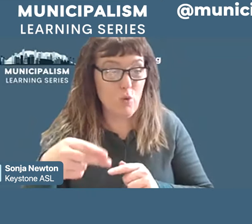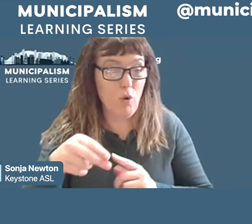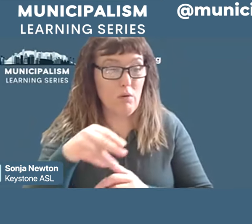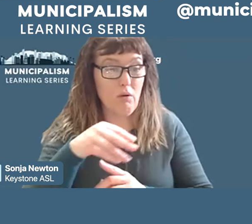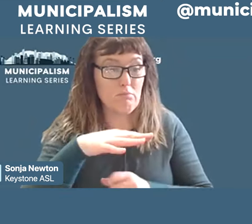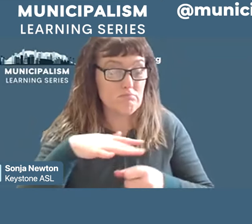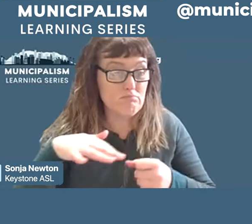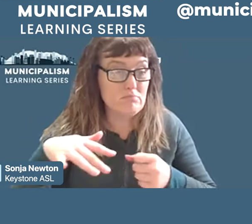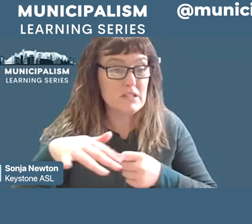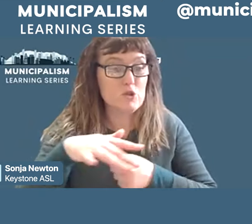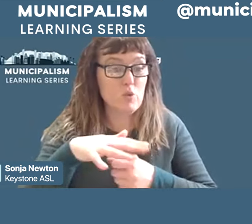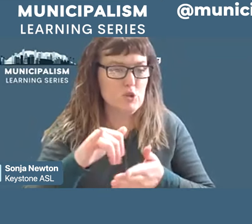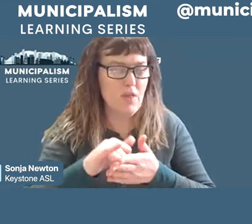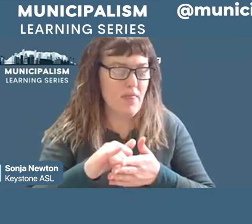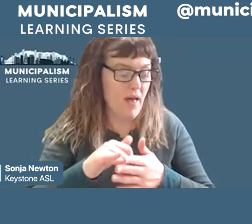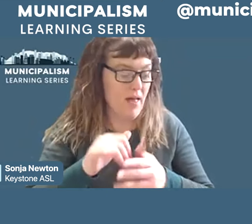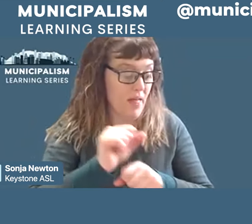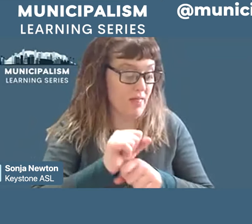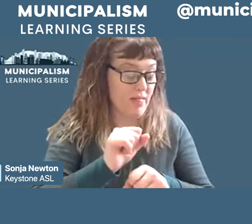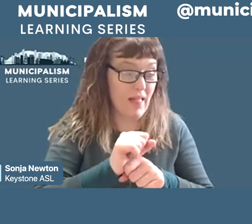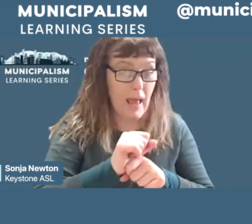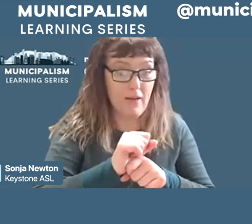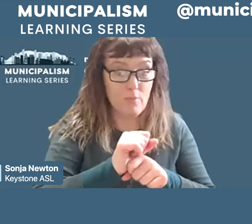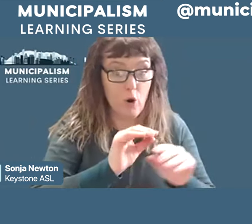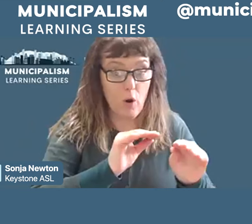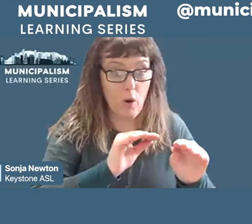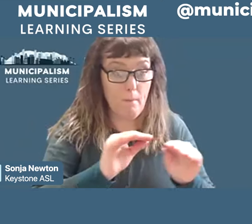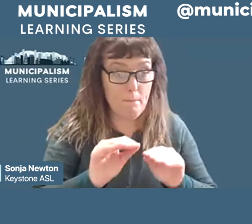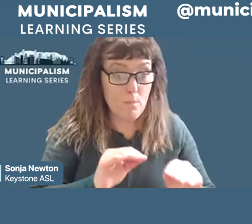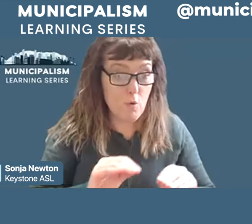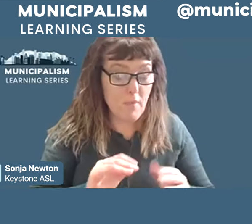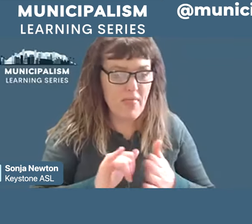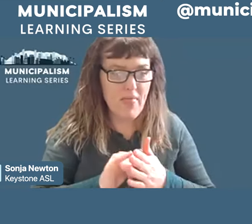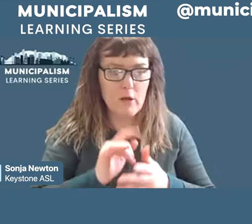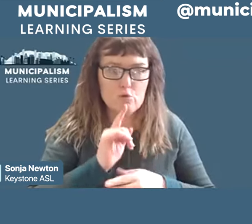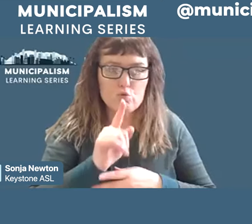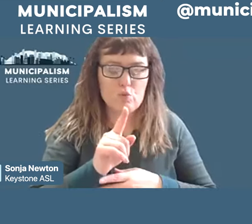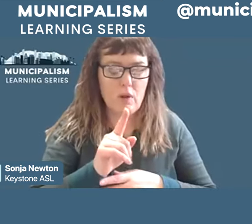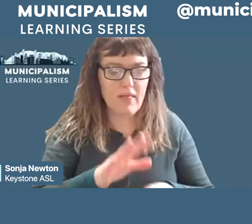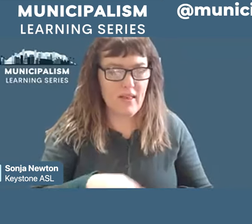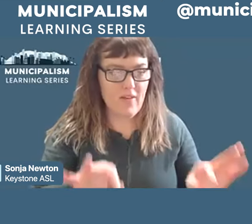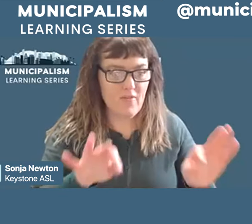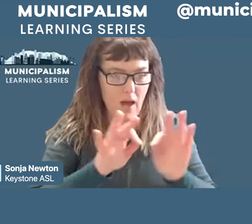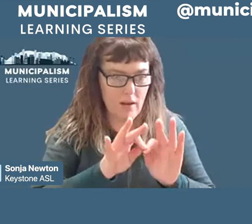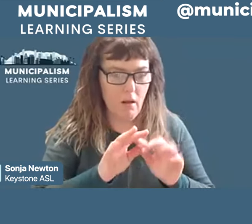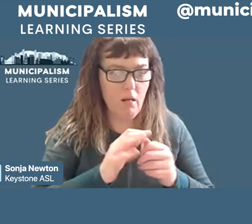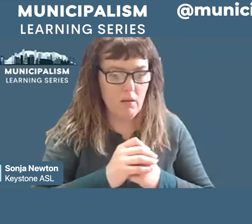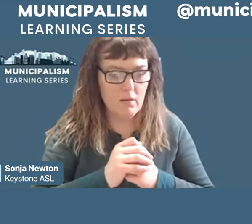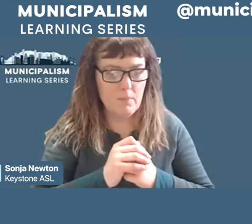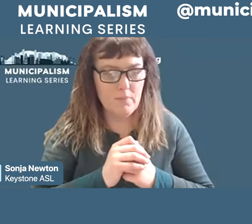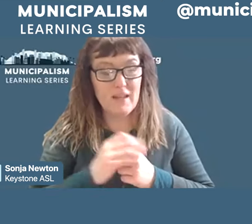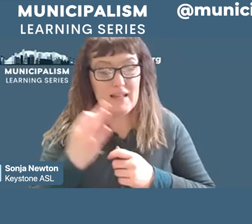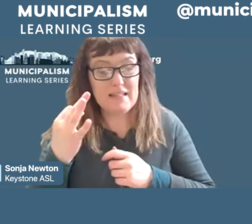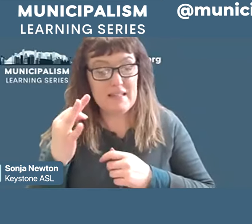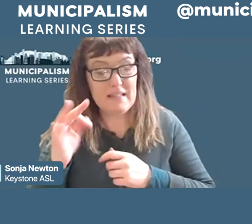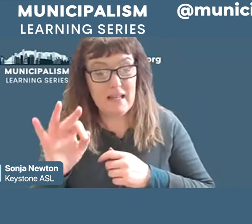movement and the role of the labor movement was absolutely vital. In the late 19th century, precarious and intolerable working